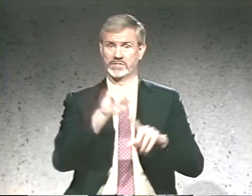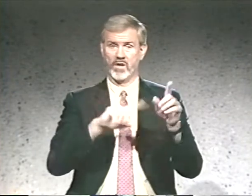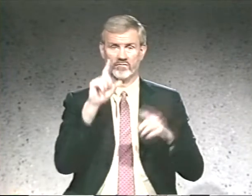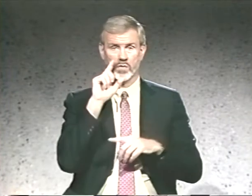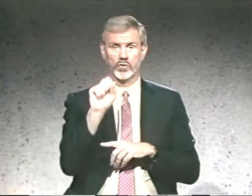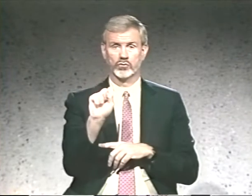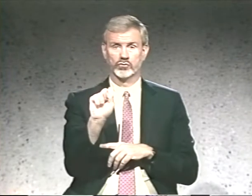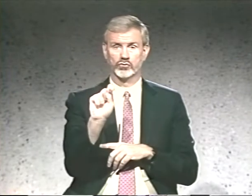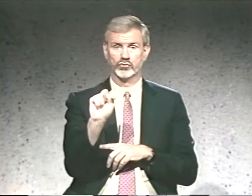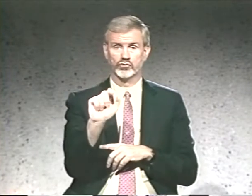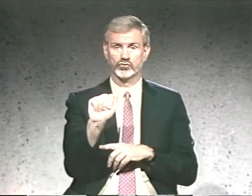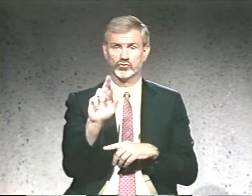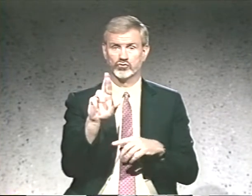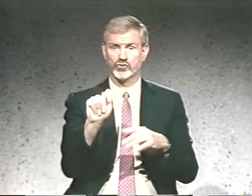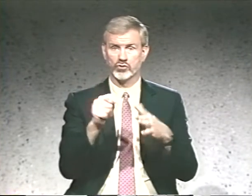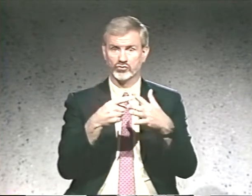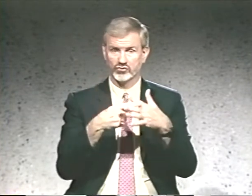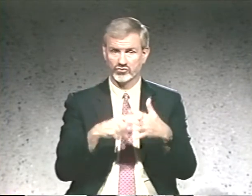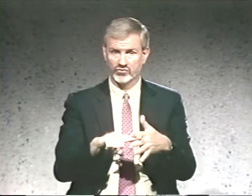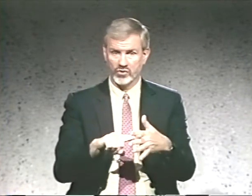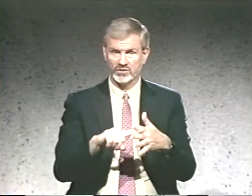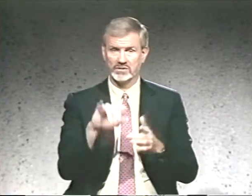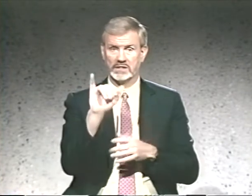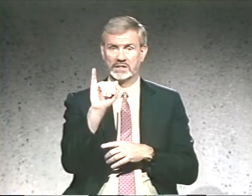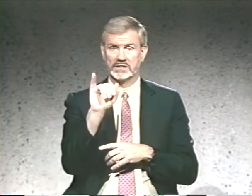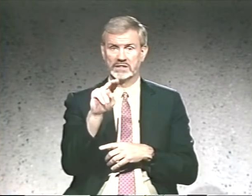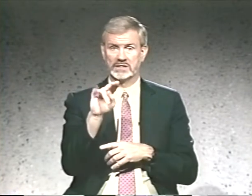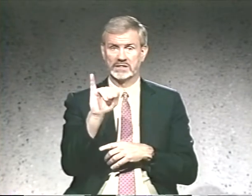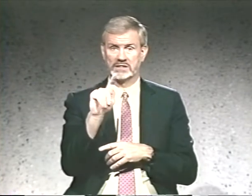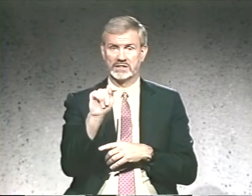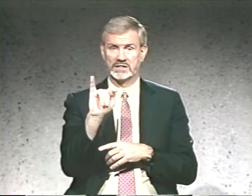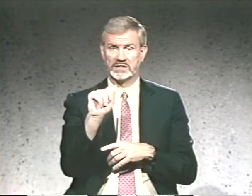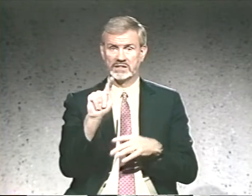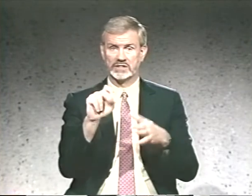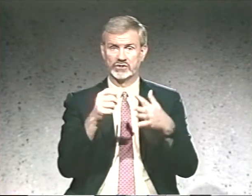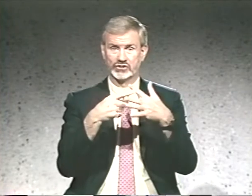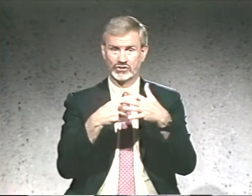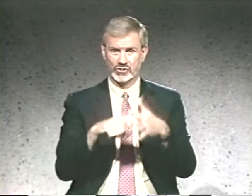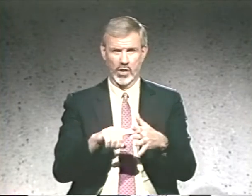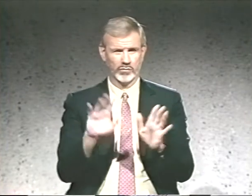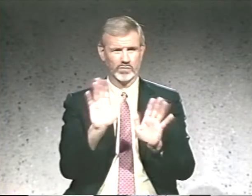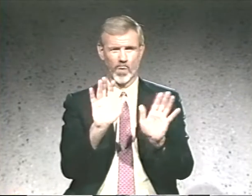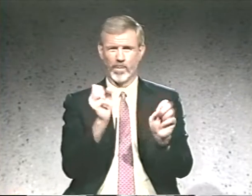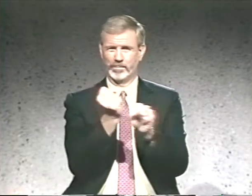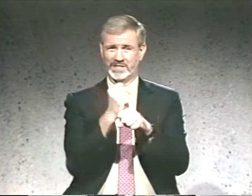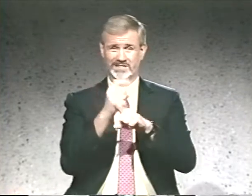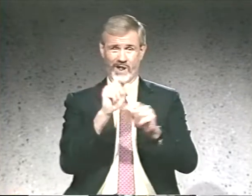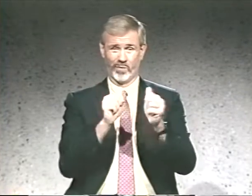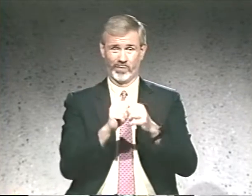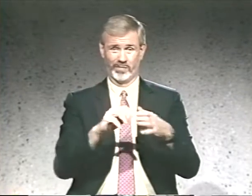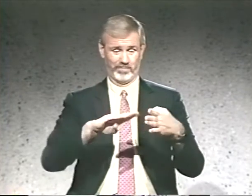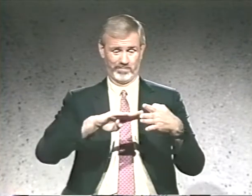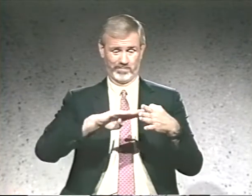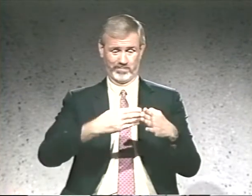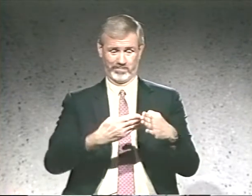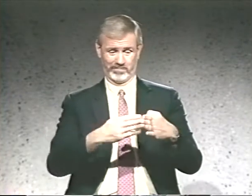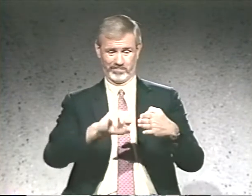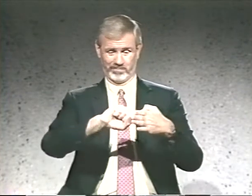also the sign for start and initiate. Don't form it with a B